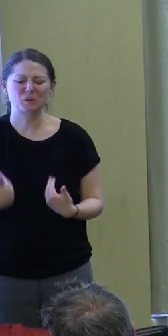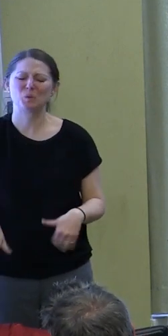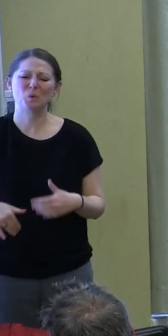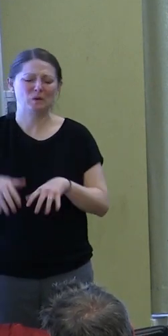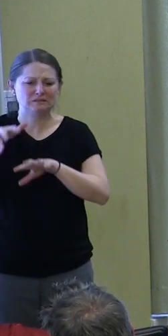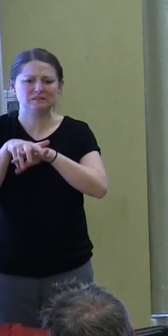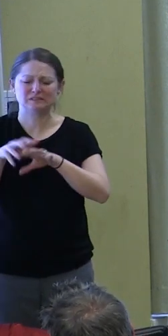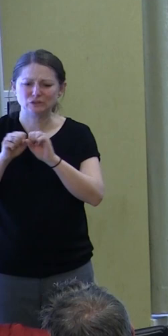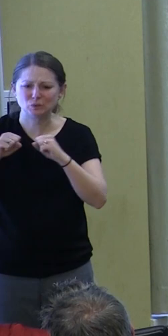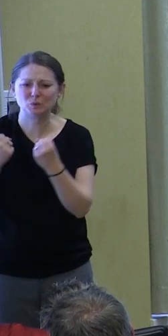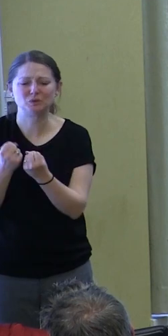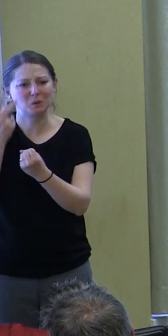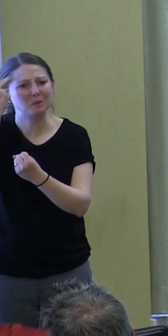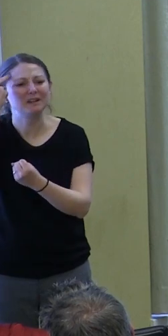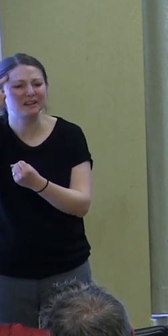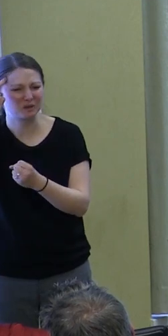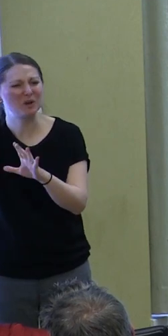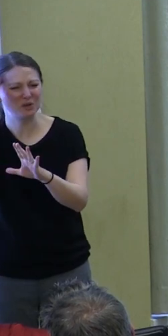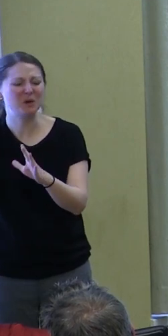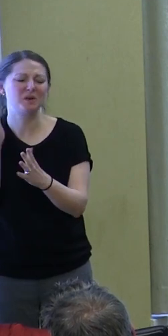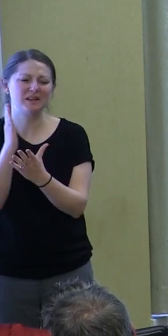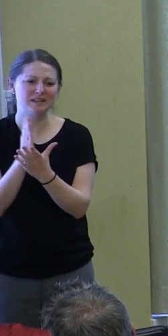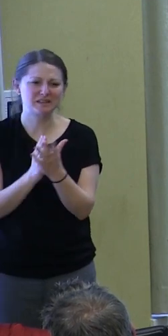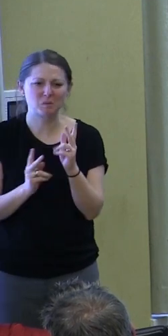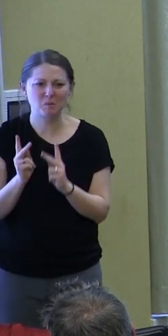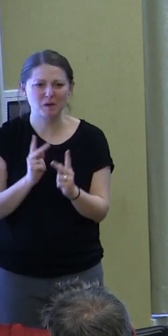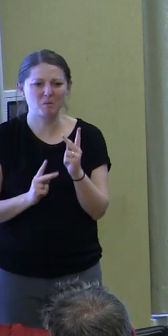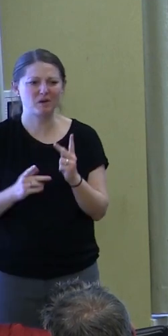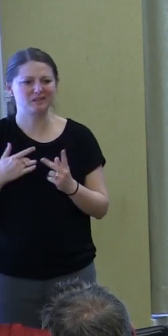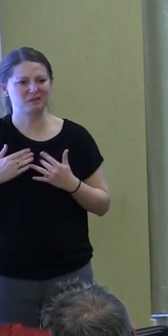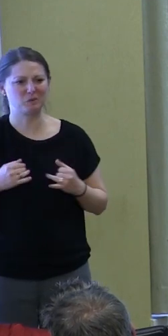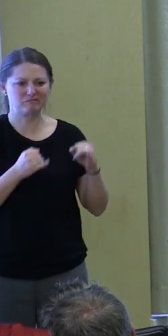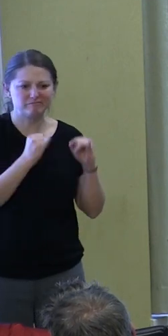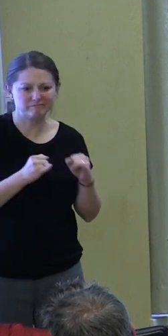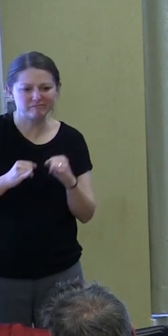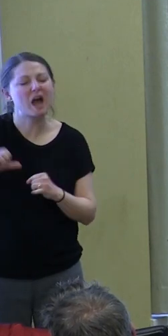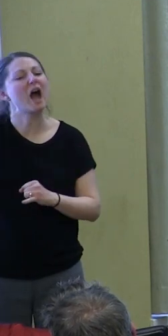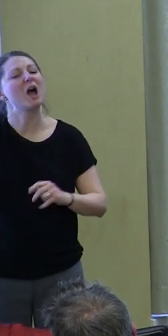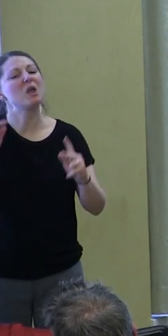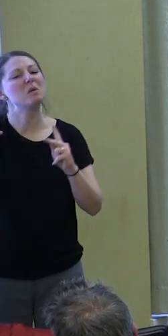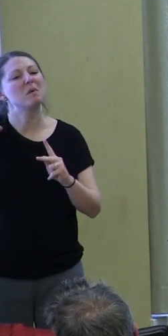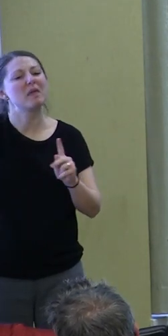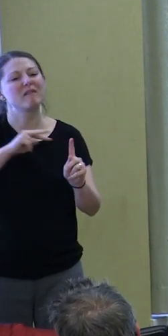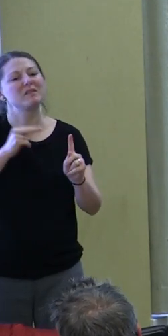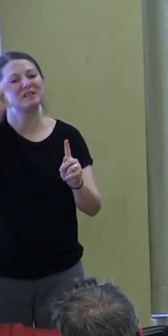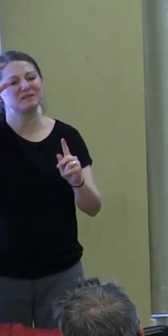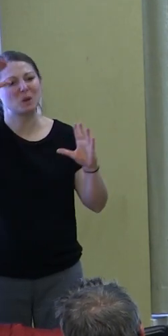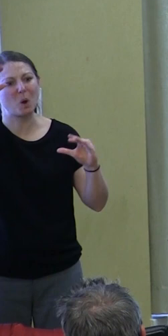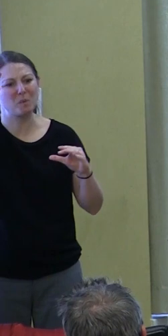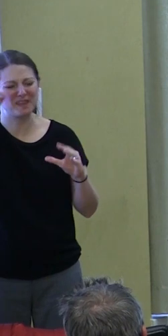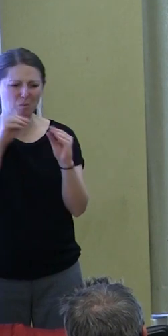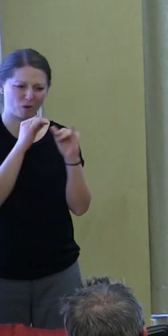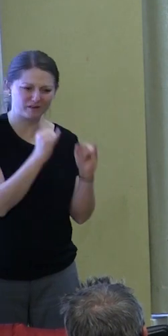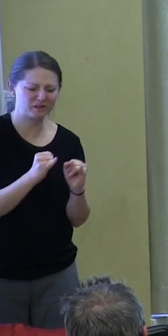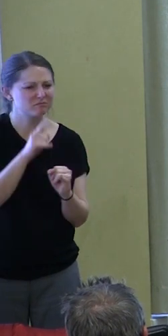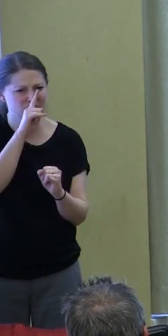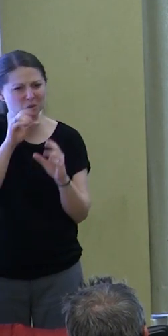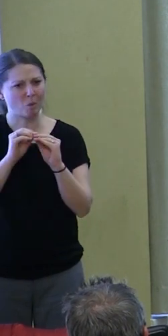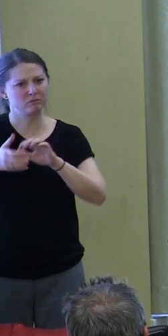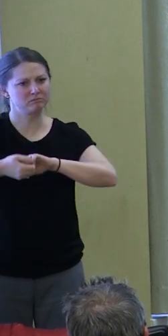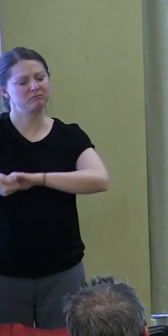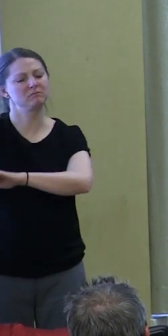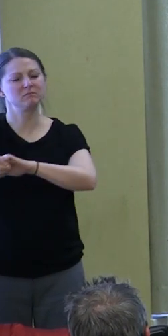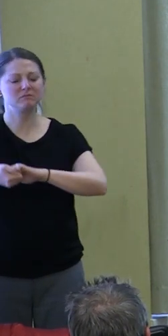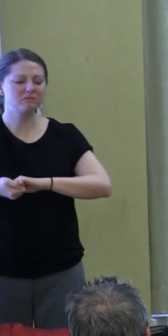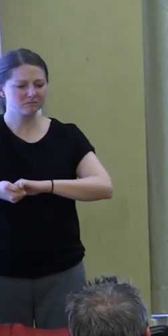and political, unlike some of those more individualist accounts offered by other understandings of hope. And insofar as habits